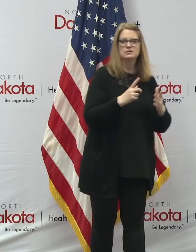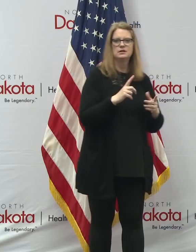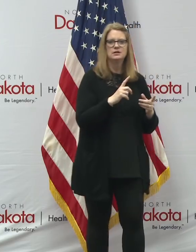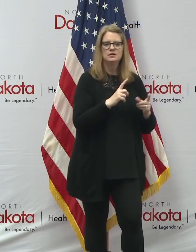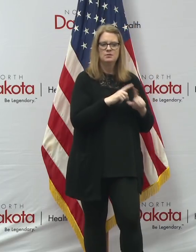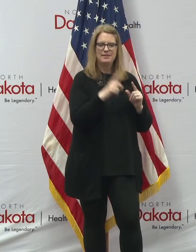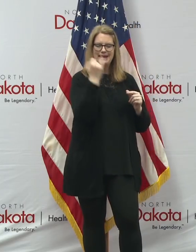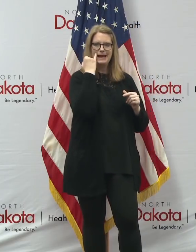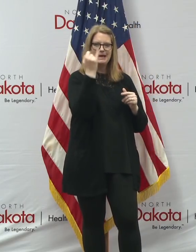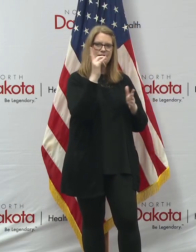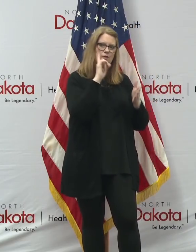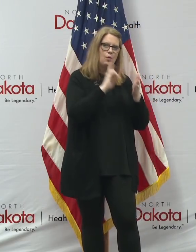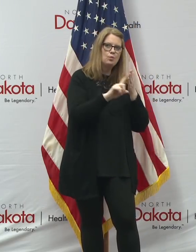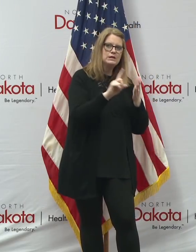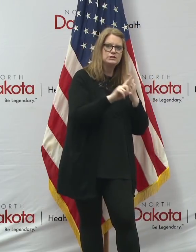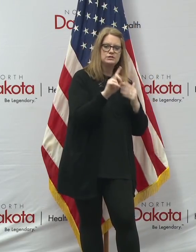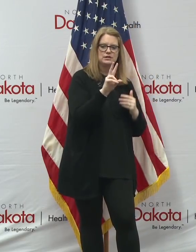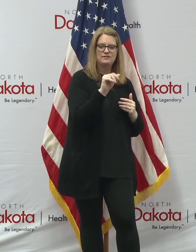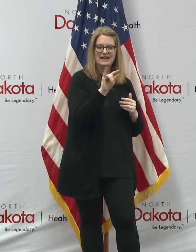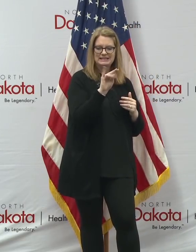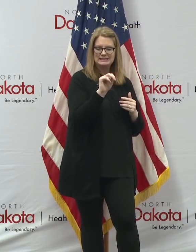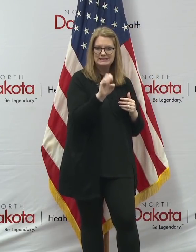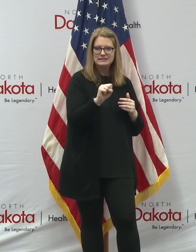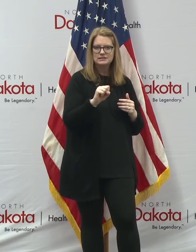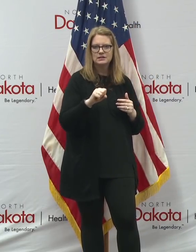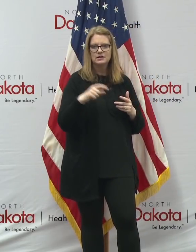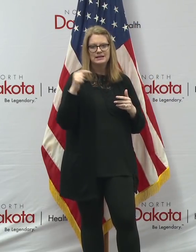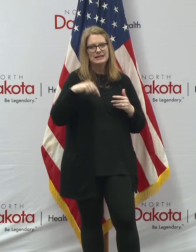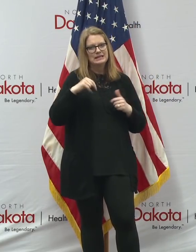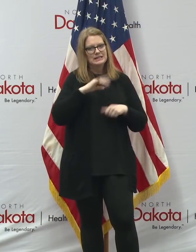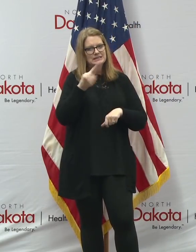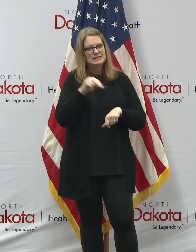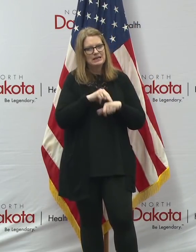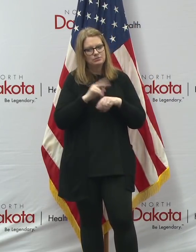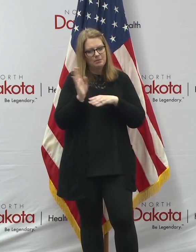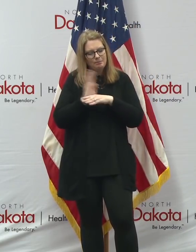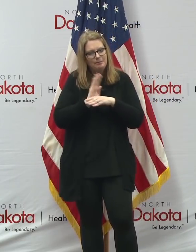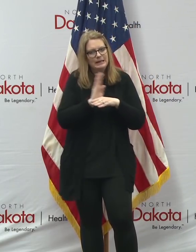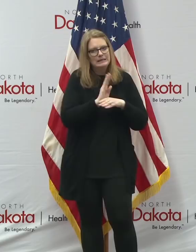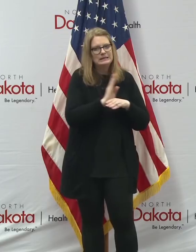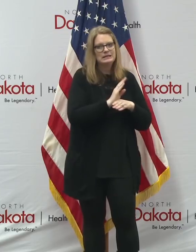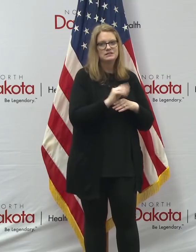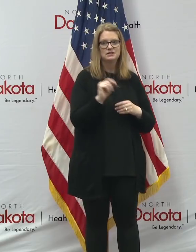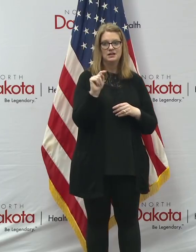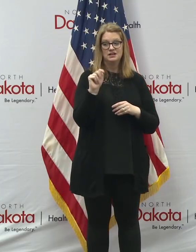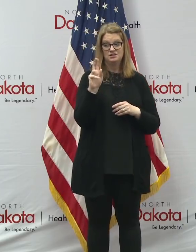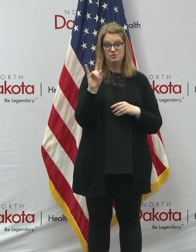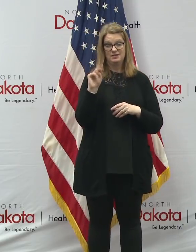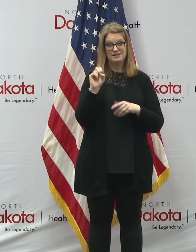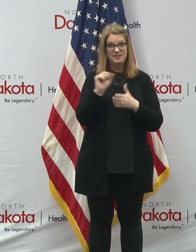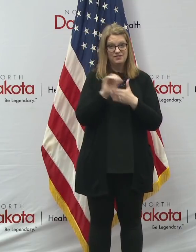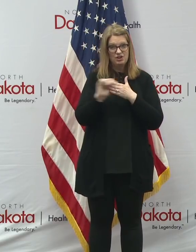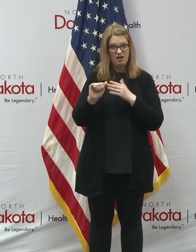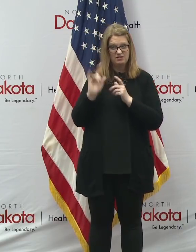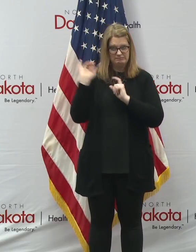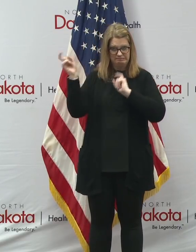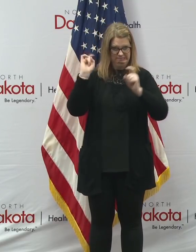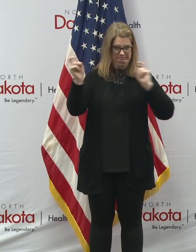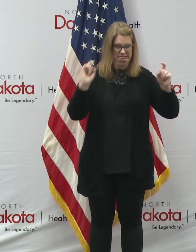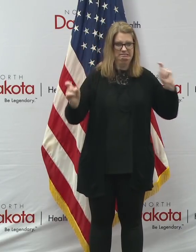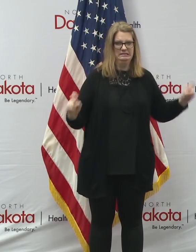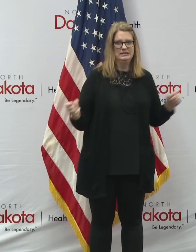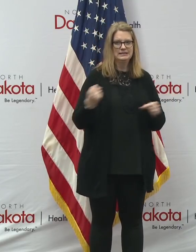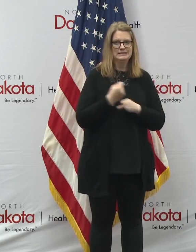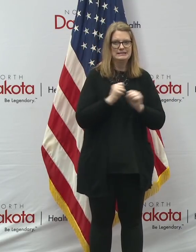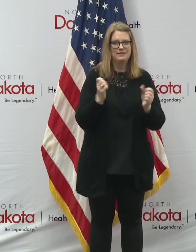idea of research and vaccines, when we're, when we're busy as a nation throwing out trillions of dollars in stimulus to try to save the economy,